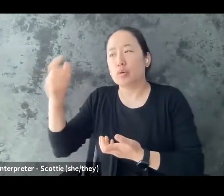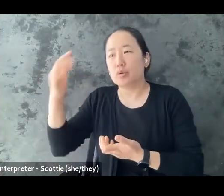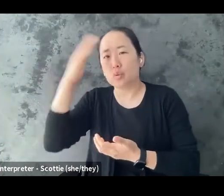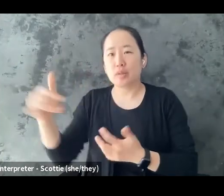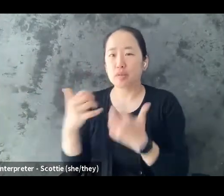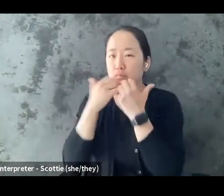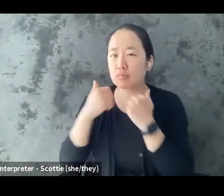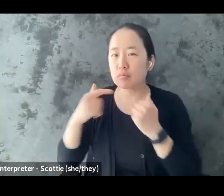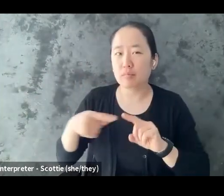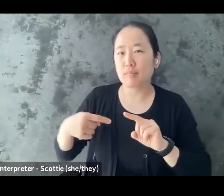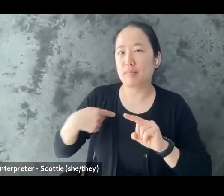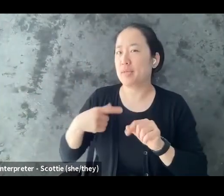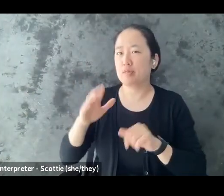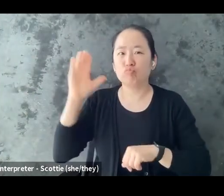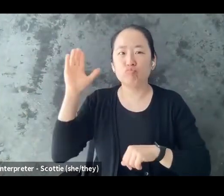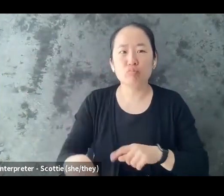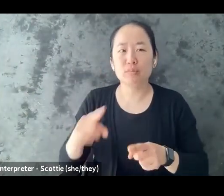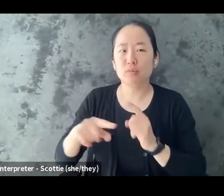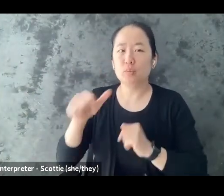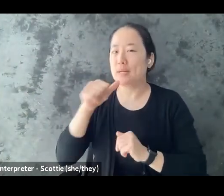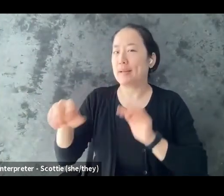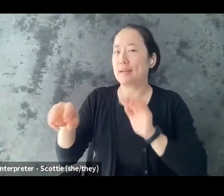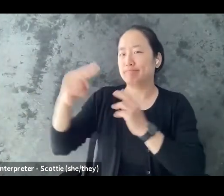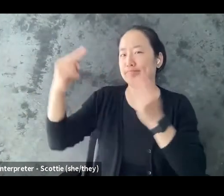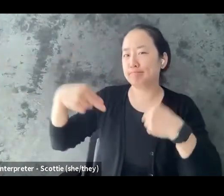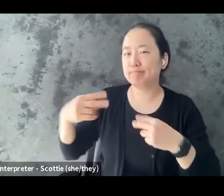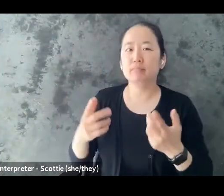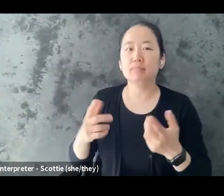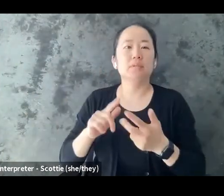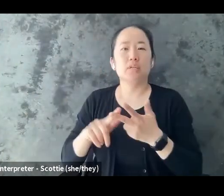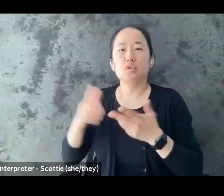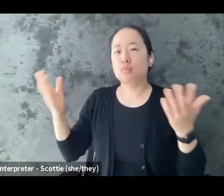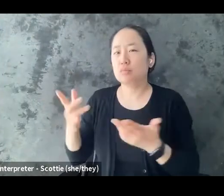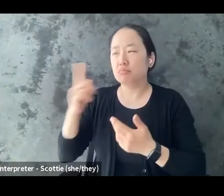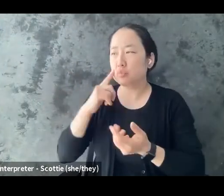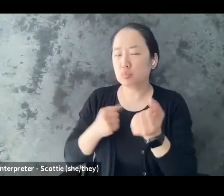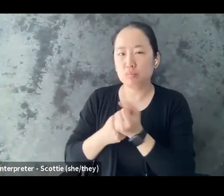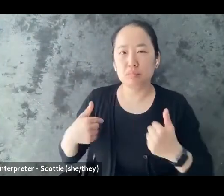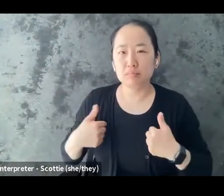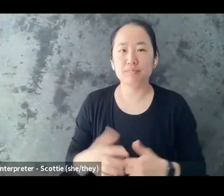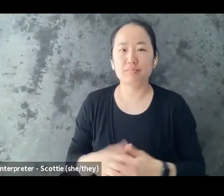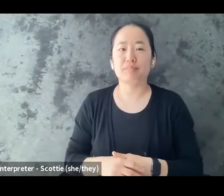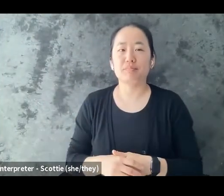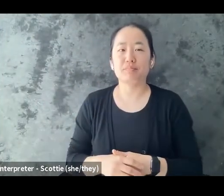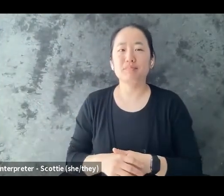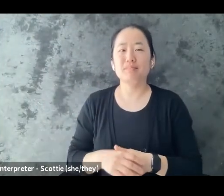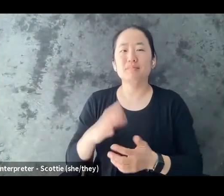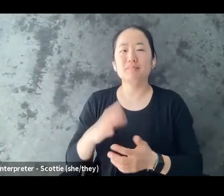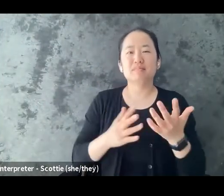a negative light and that you're here to support me and i think some of the fear of oh i don't want them to view me differently sometimes